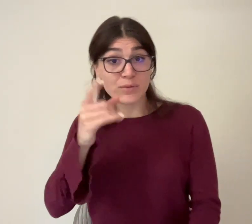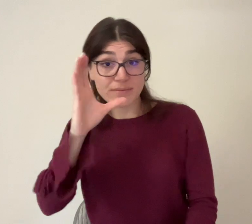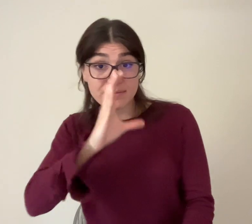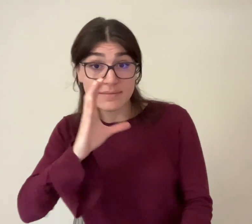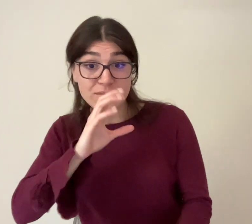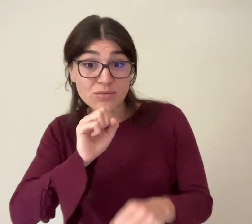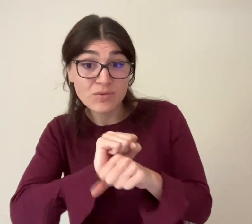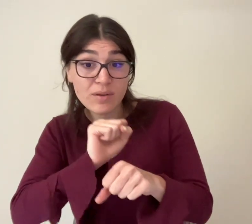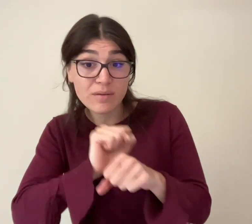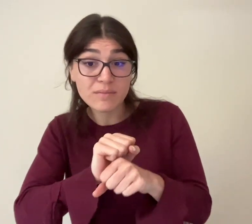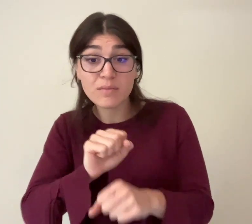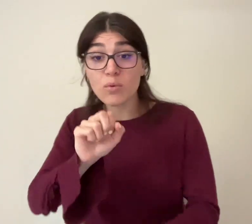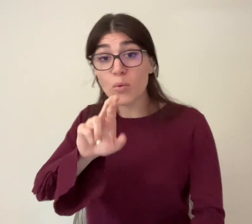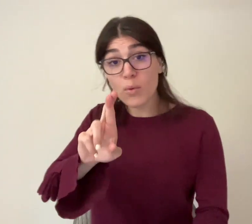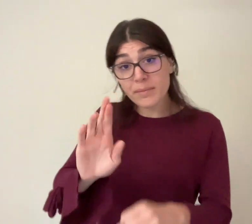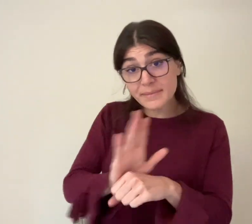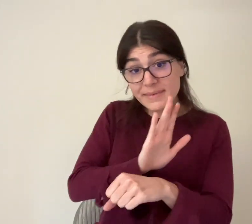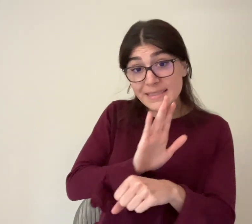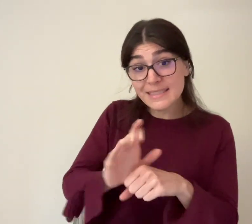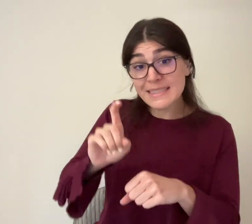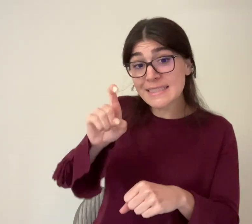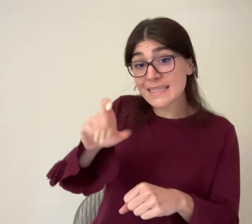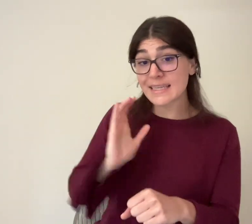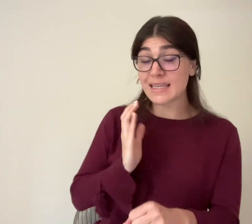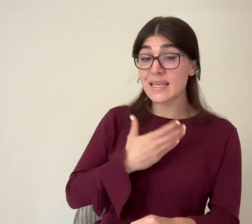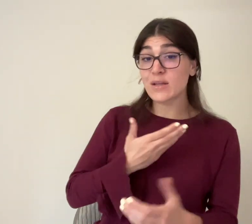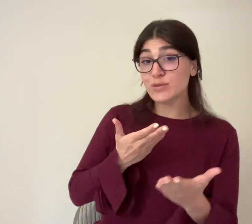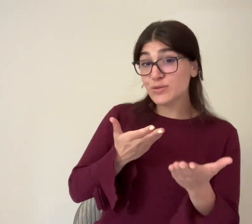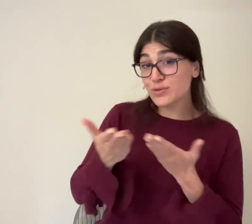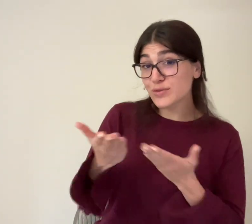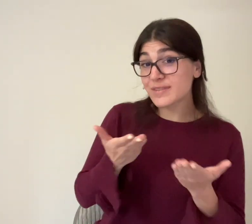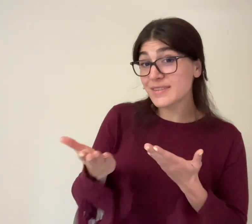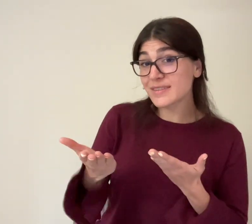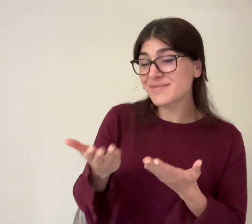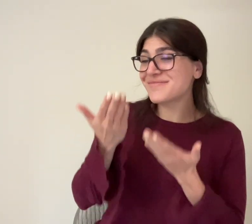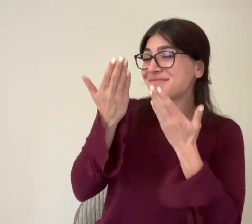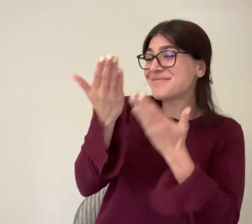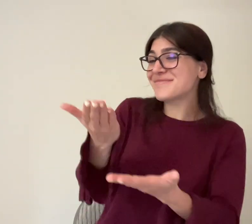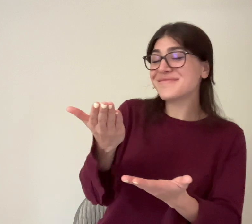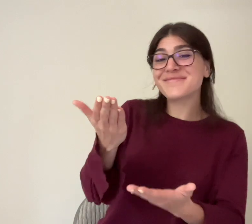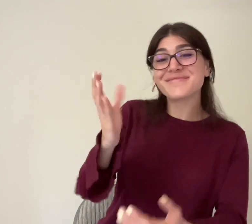Whether you're looking for a job or if your business is in need of our services,